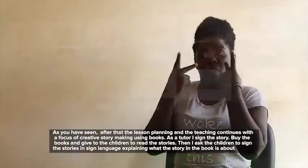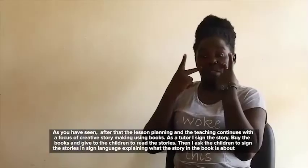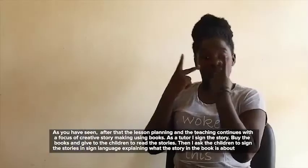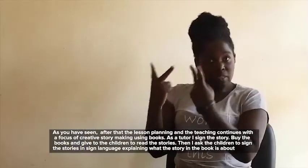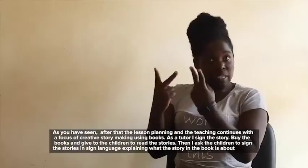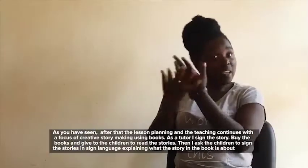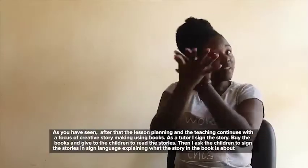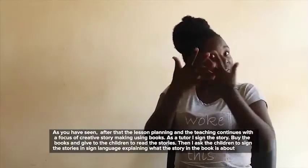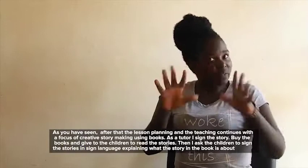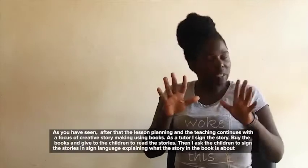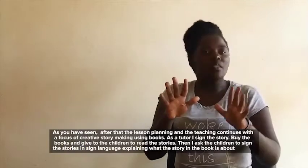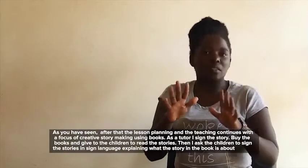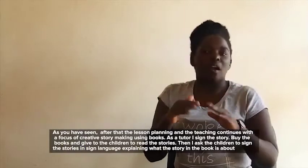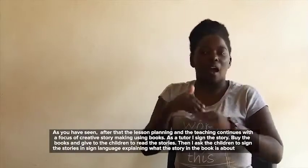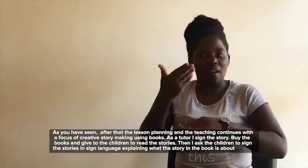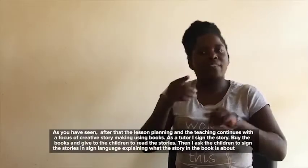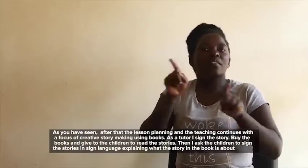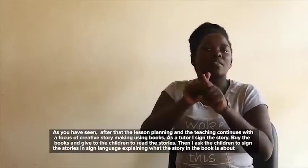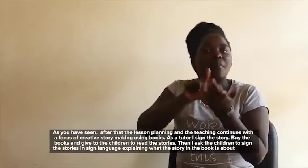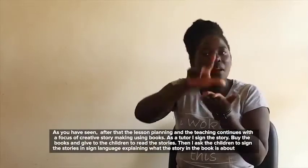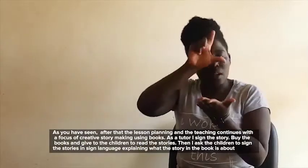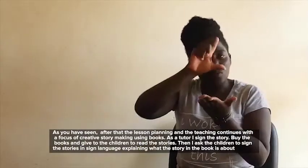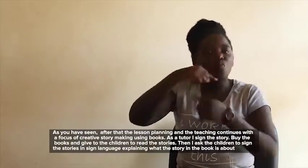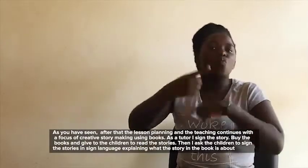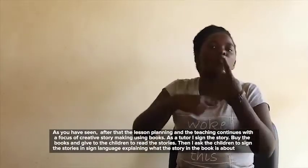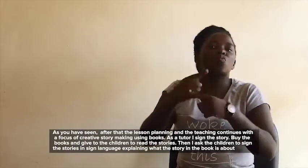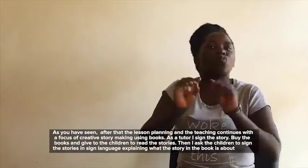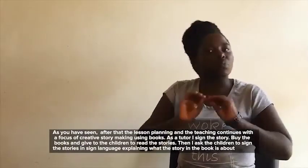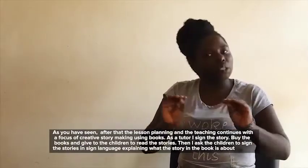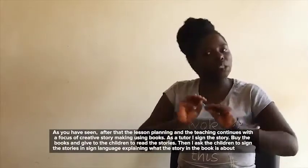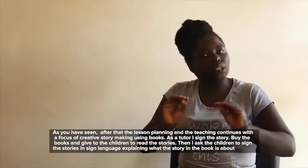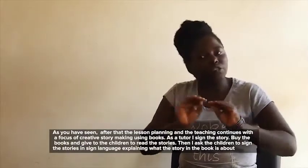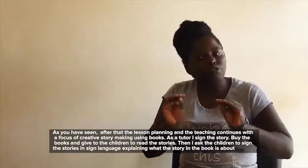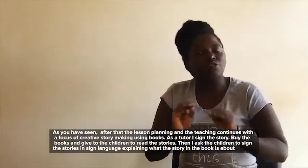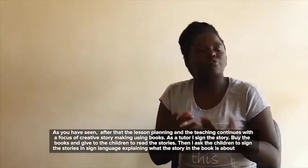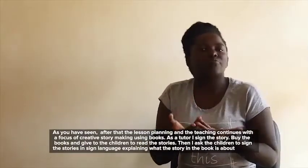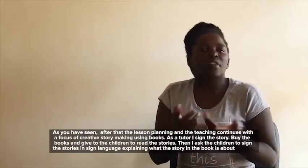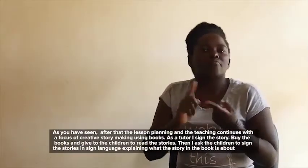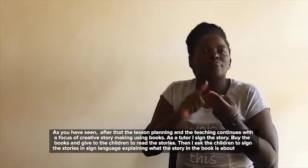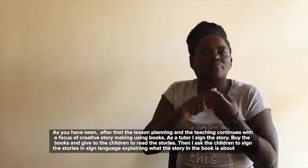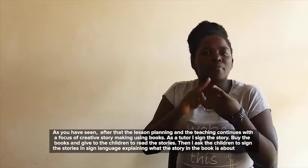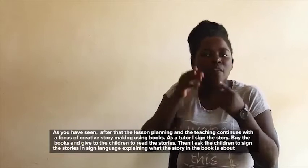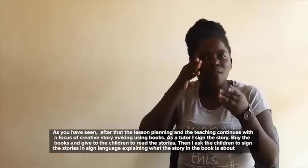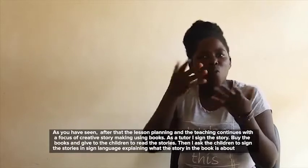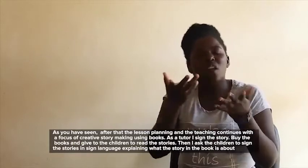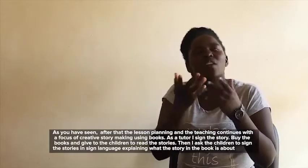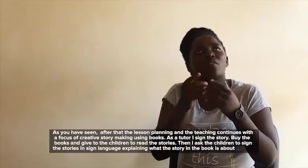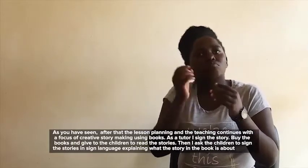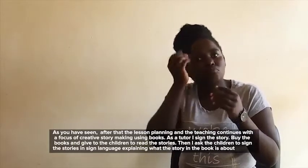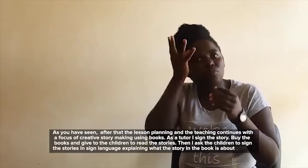As you have seen, after that, the lesson planning continues and the teaching continues